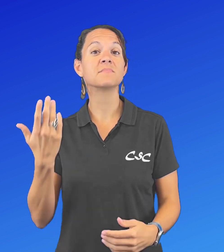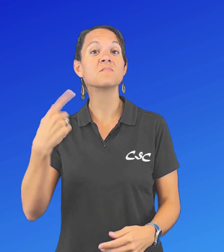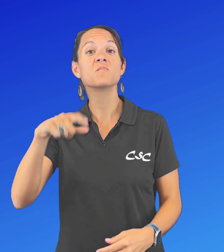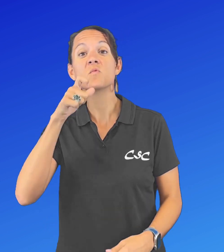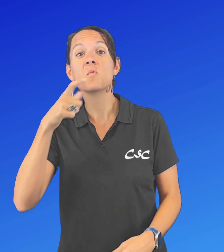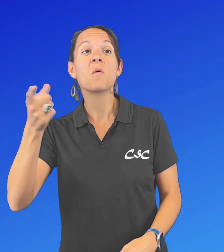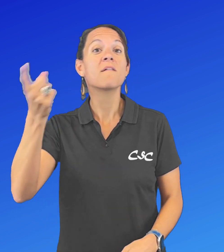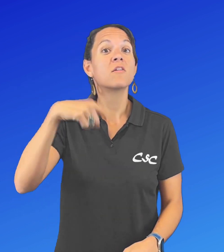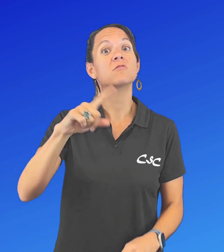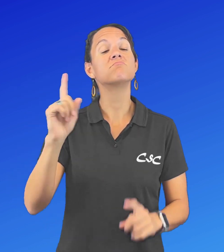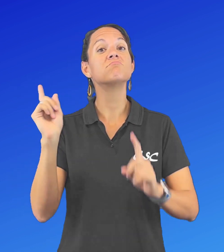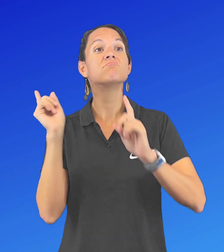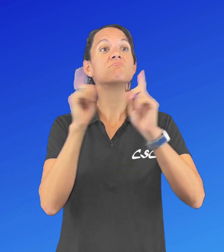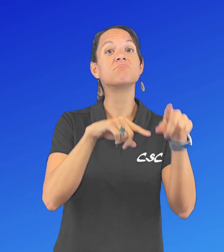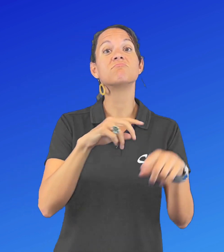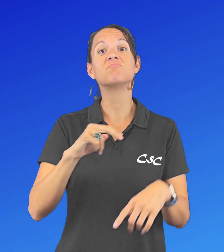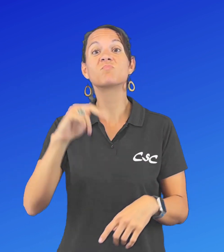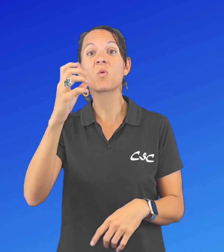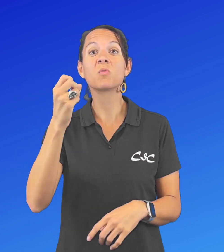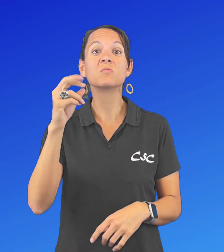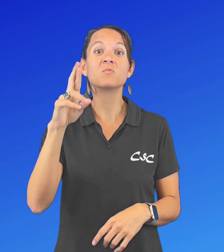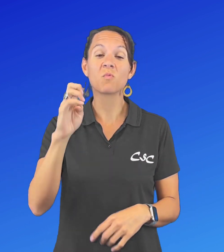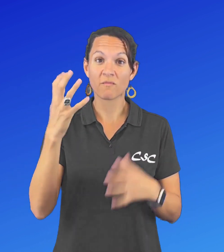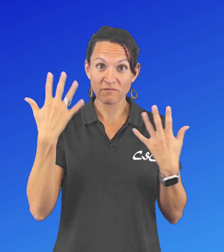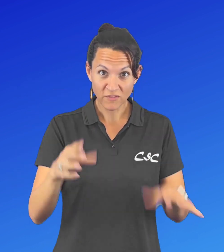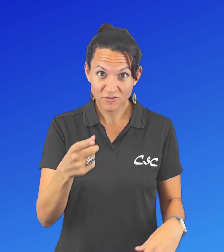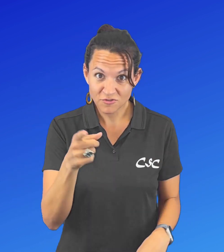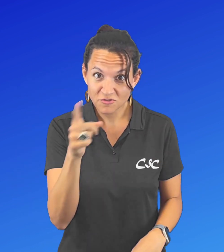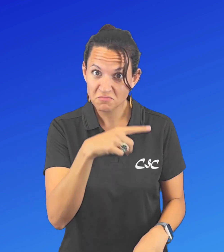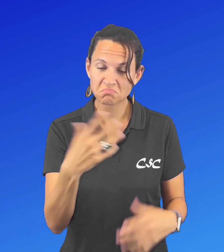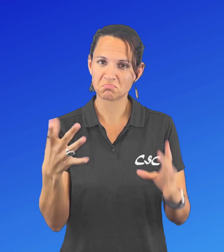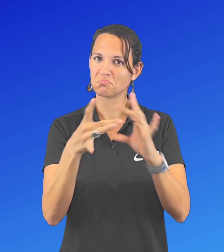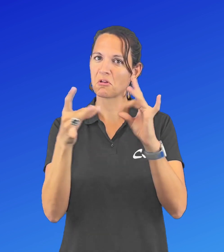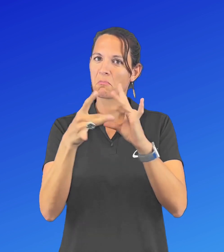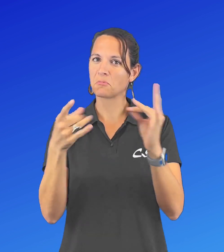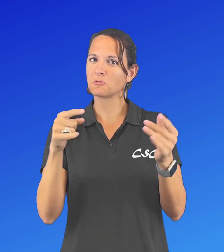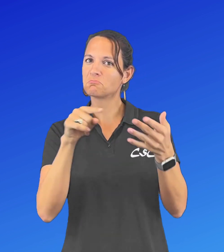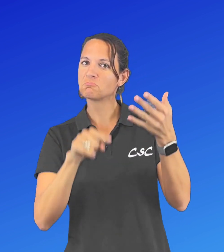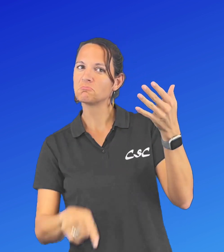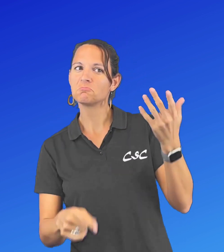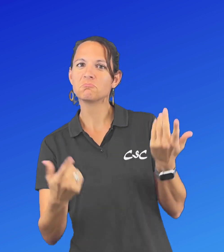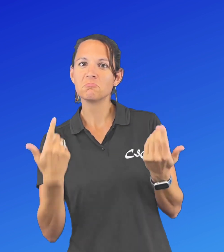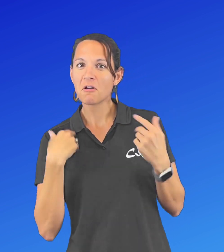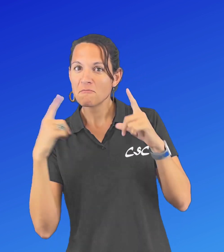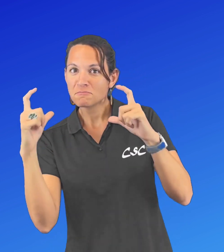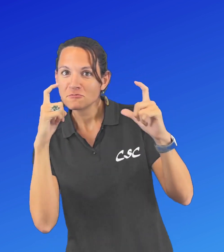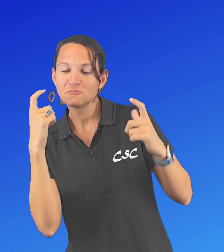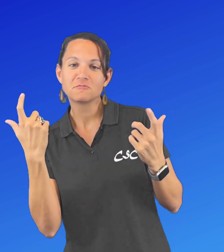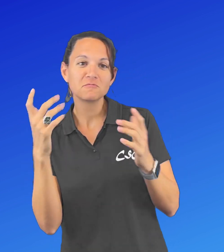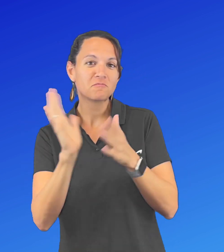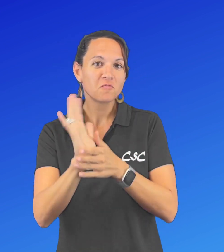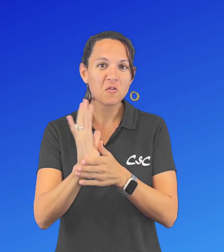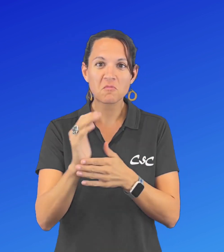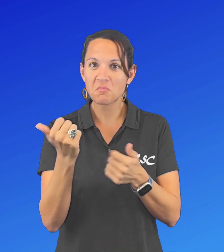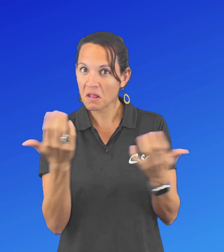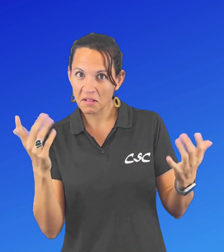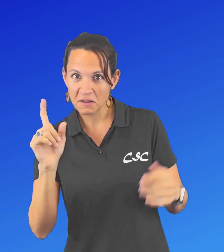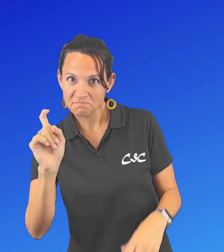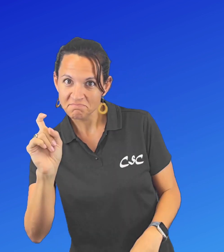Those of you who went to the north shore to watch the eddy, did you take pictures or videos? Go